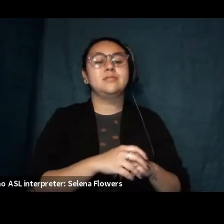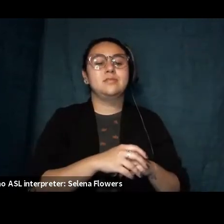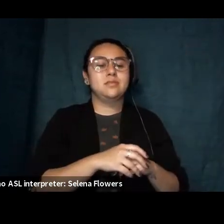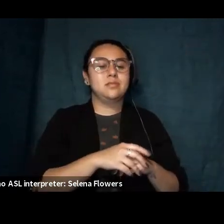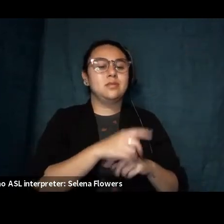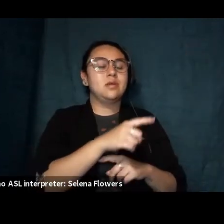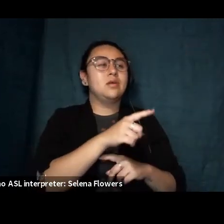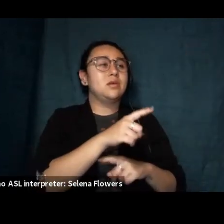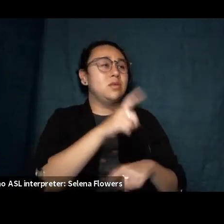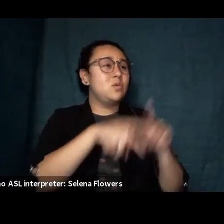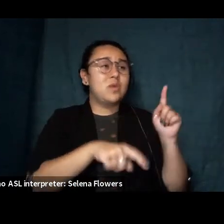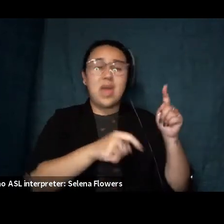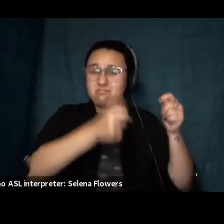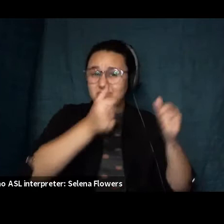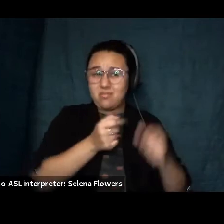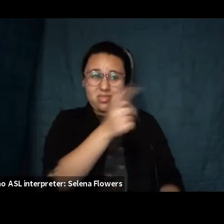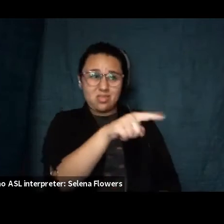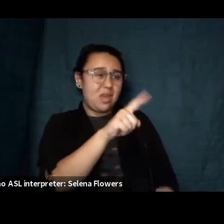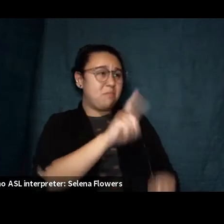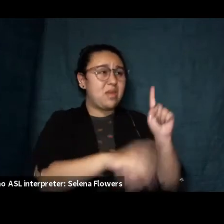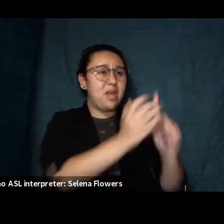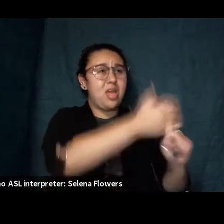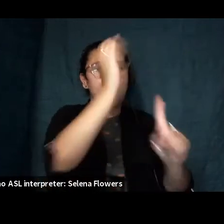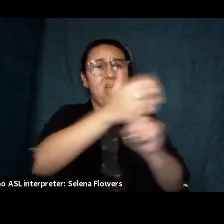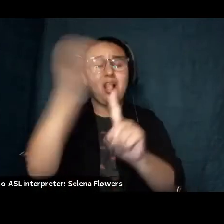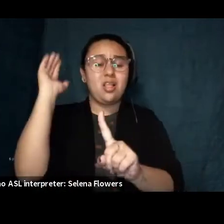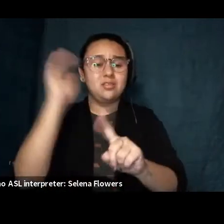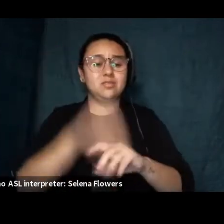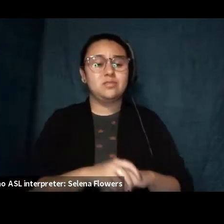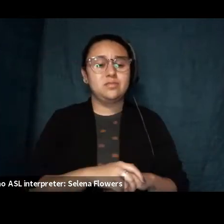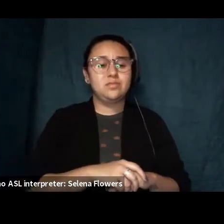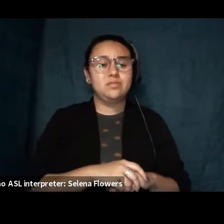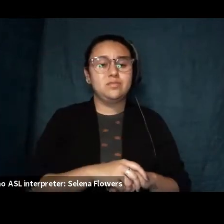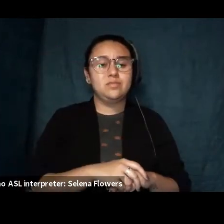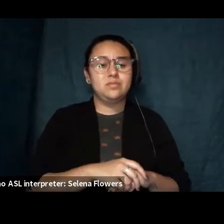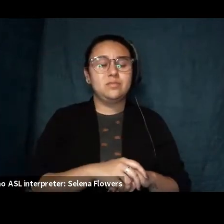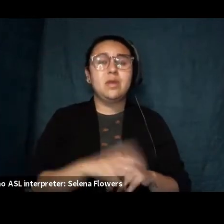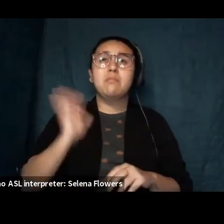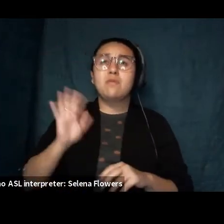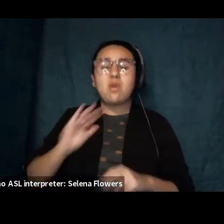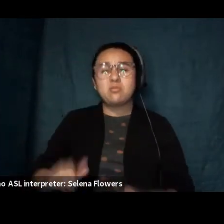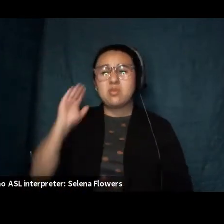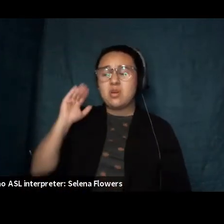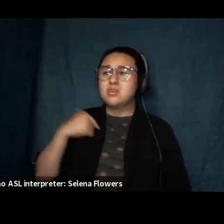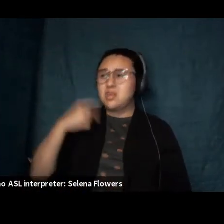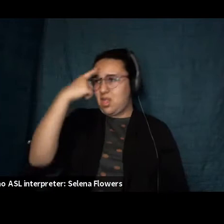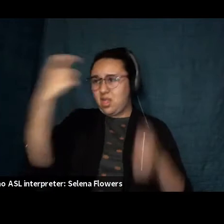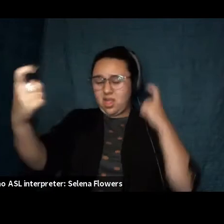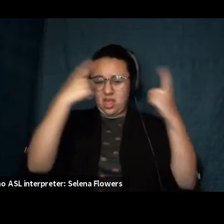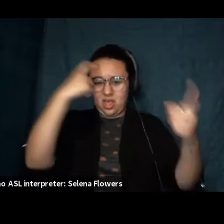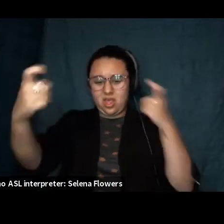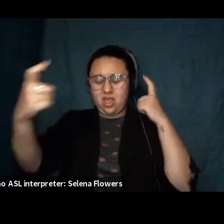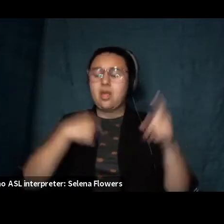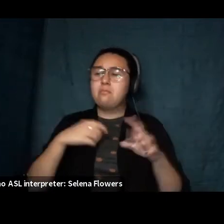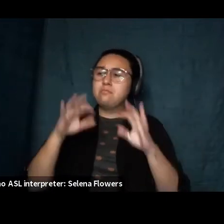polyvinyl lips and a pair of gigantic hands i dreamed back then perfectly sized to fit